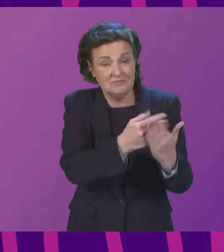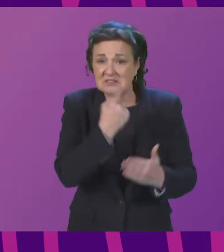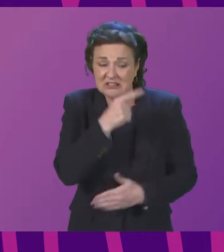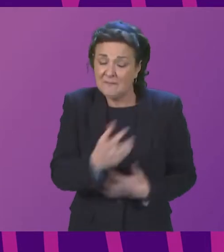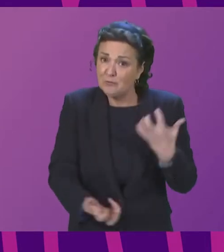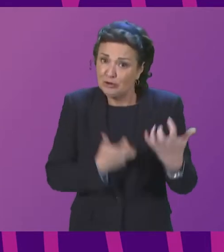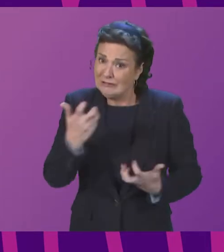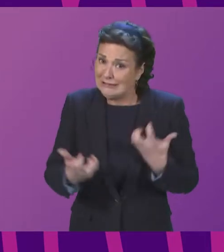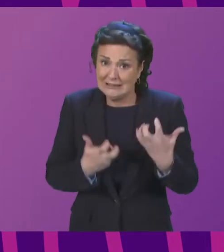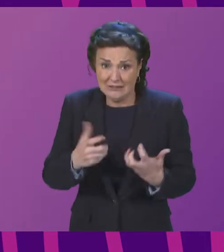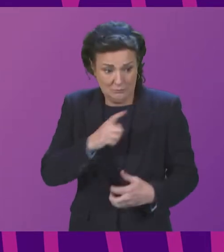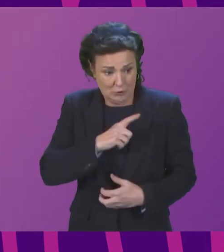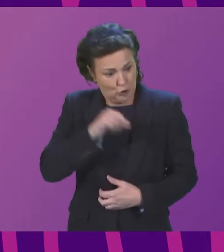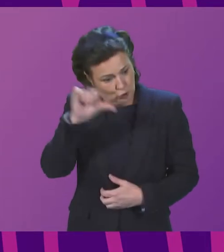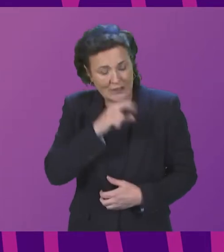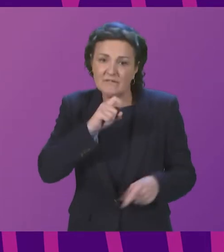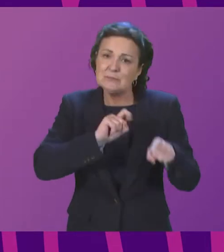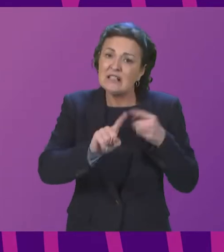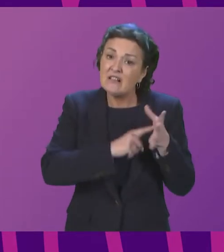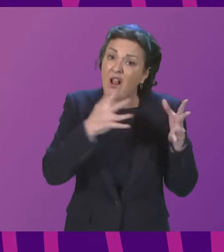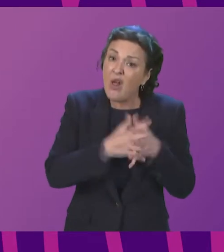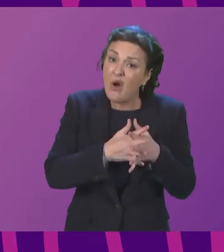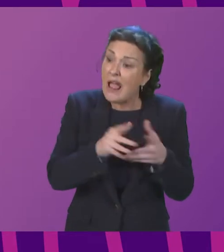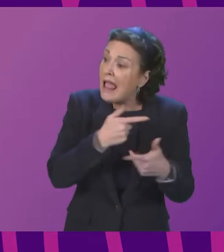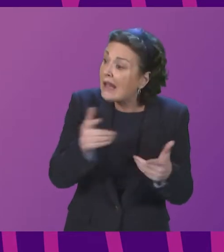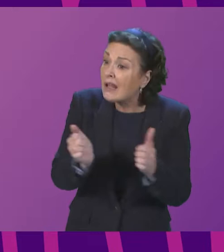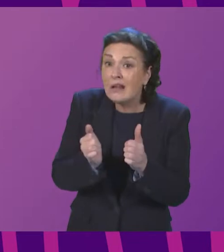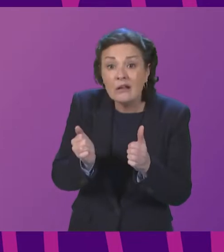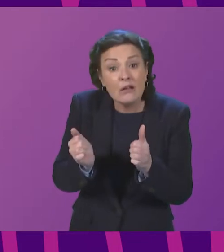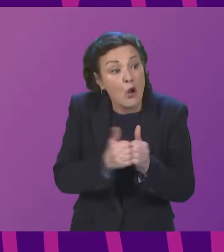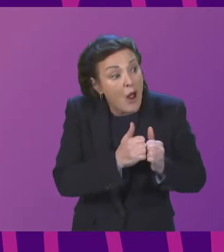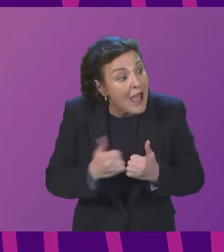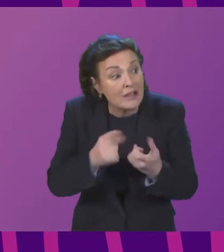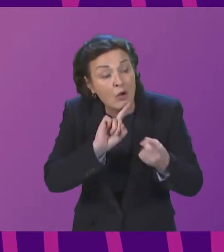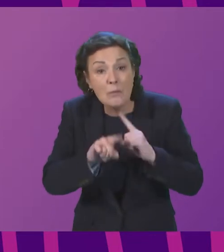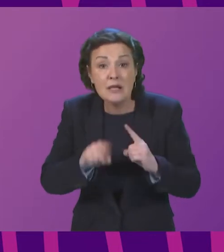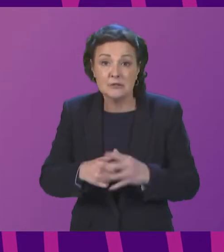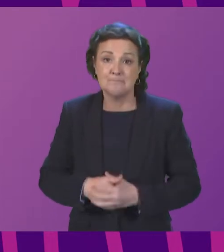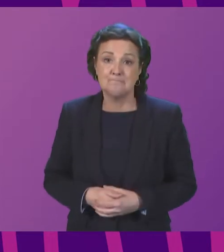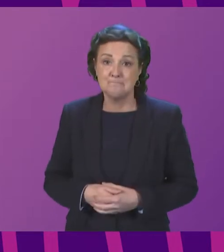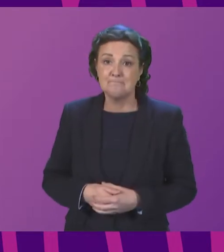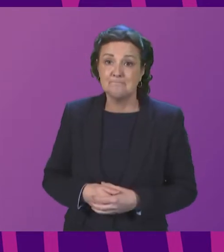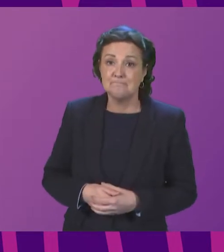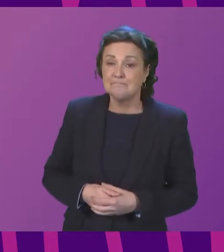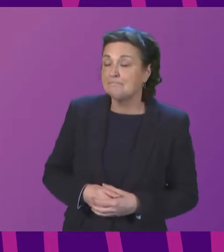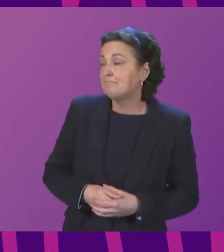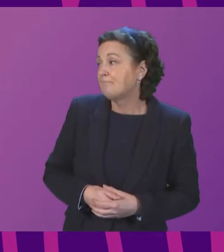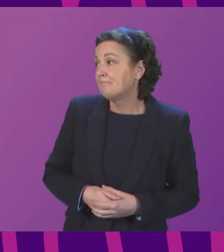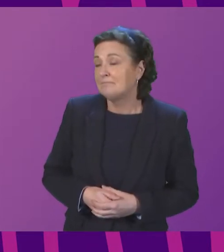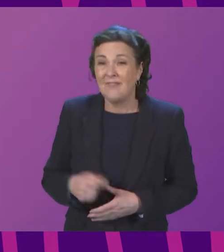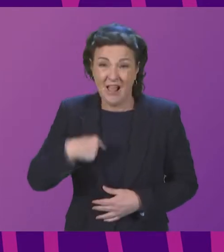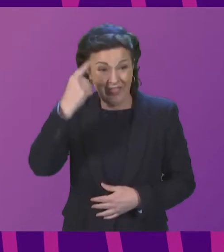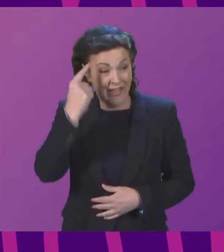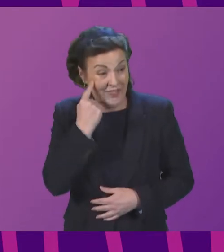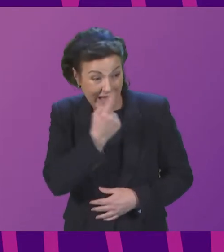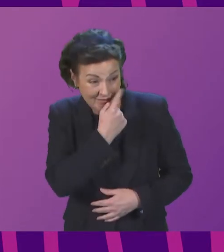colleagues have any comments? David Torrance. Thank you, Convener. Considering the evidence from the Scottish Government, Police